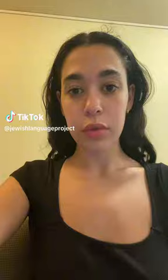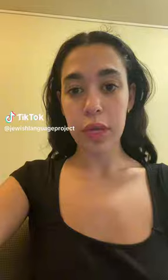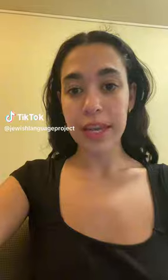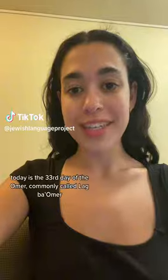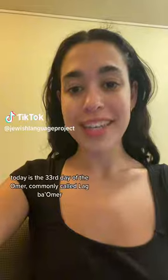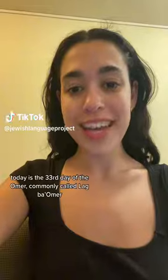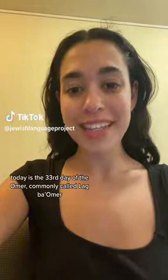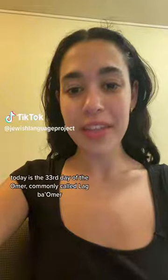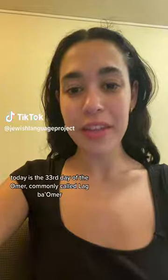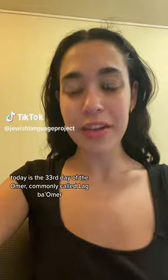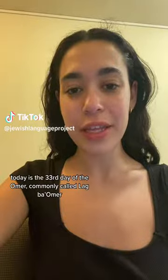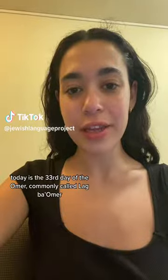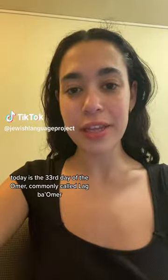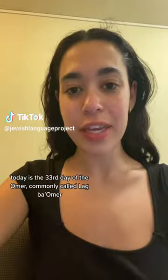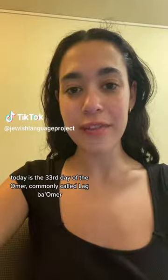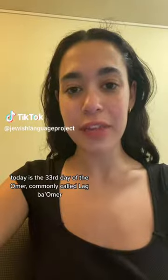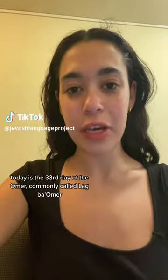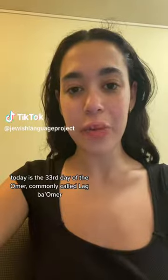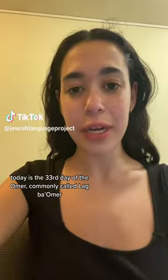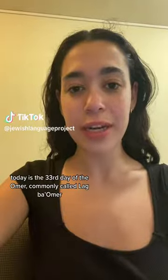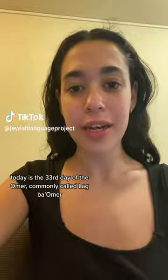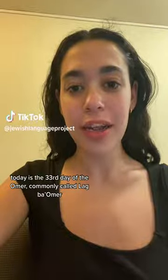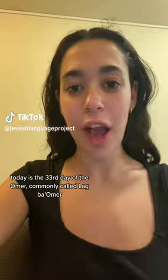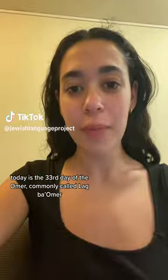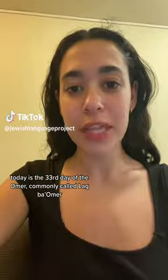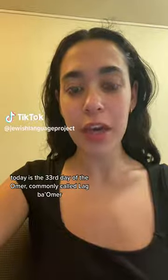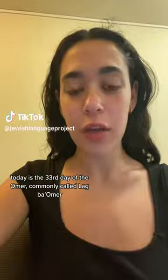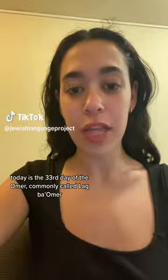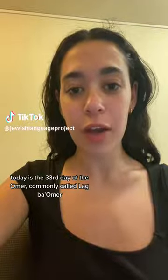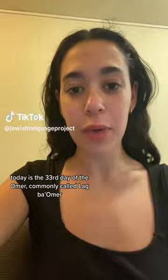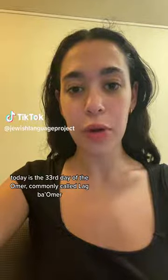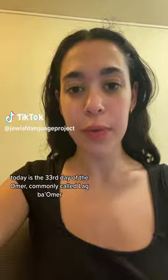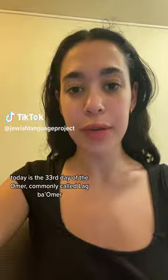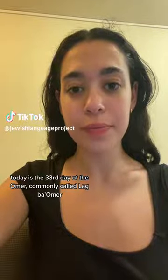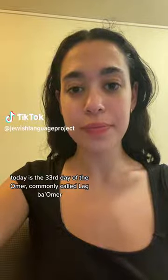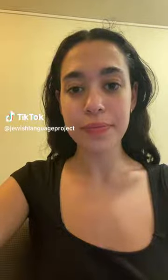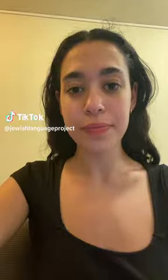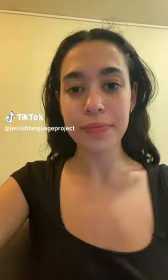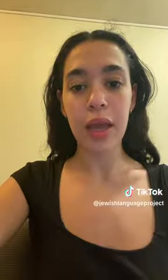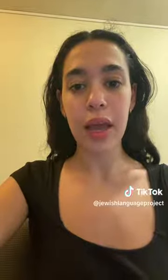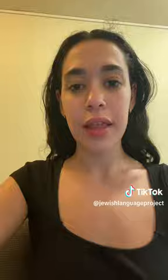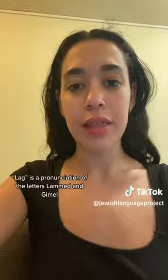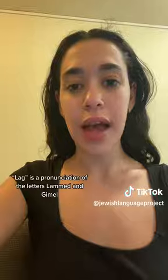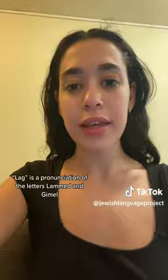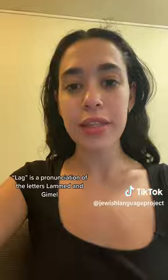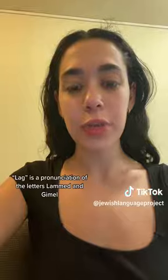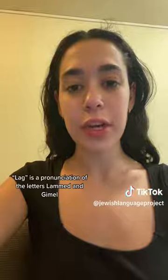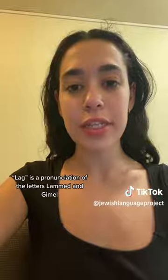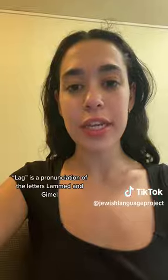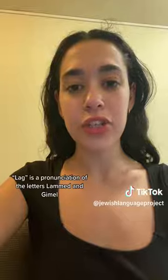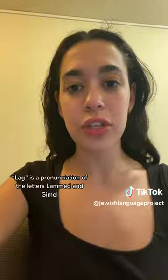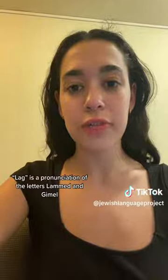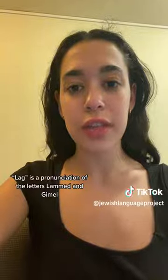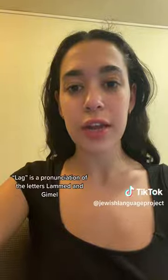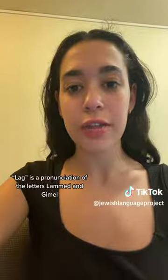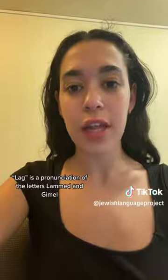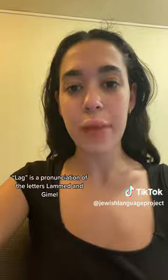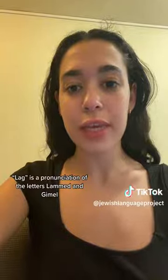Today is the 33rd day of the Omer, commonly called Lagba Omer. Lag is a pronunciation of the letters Lamed and